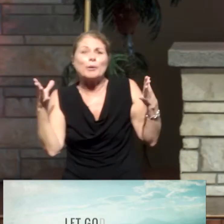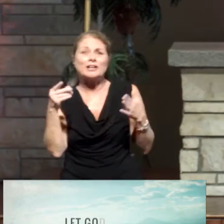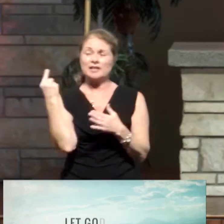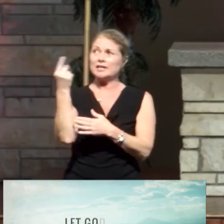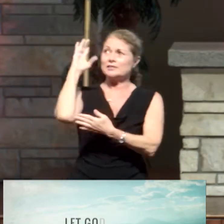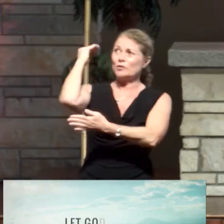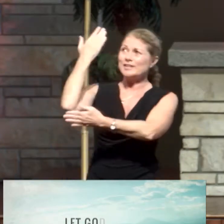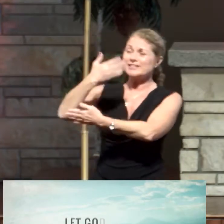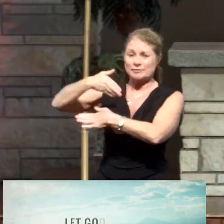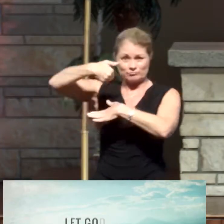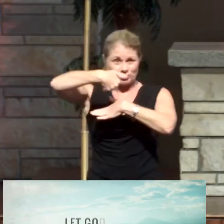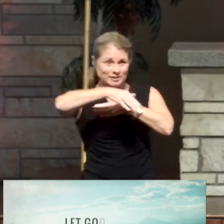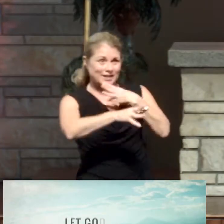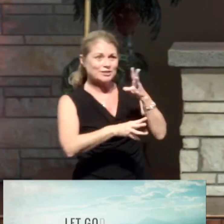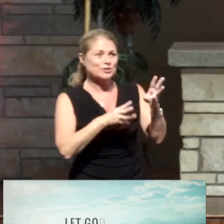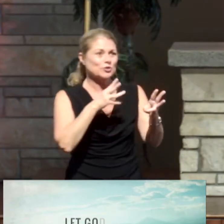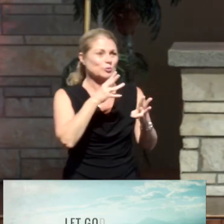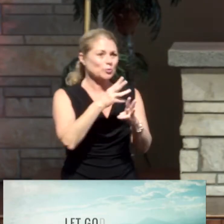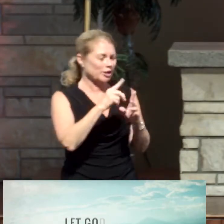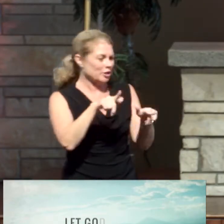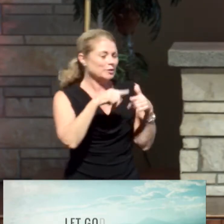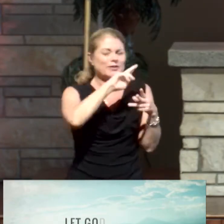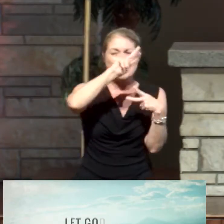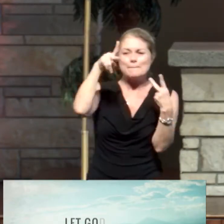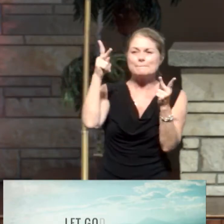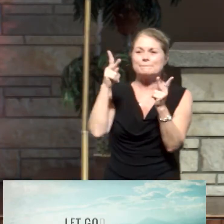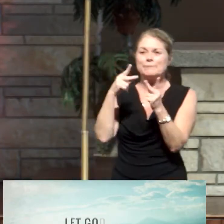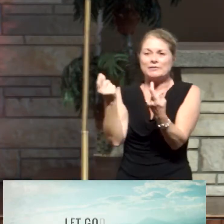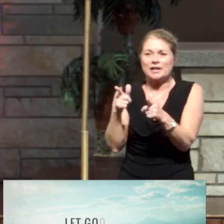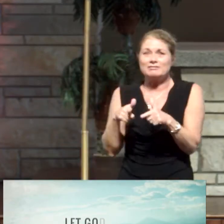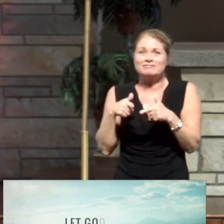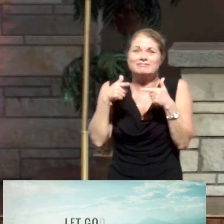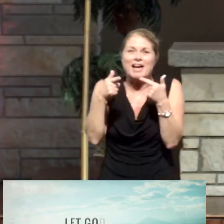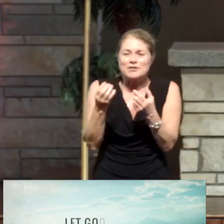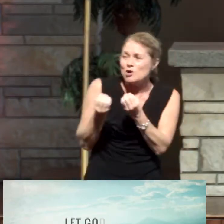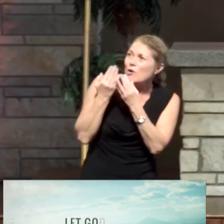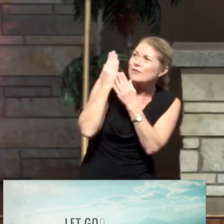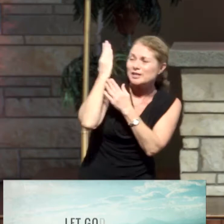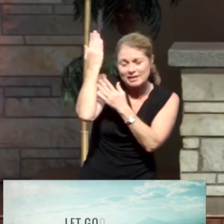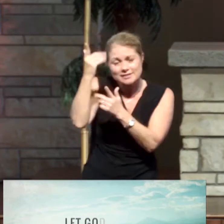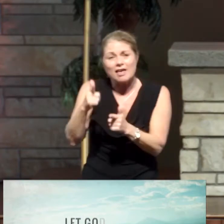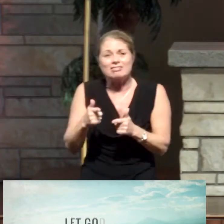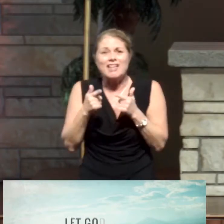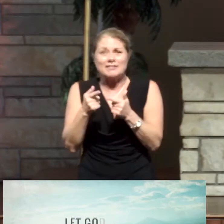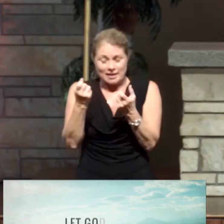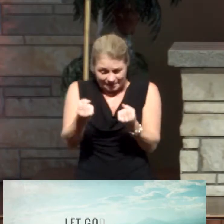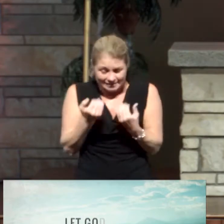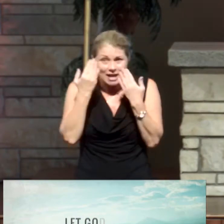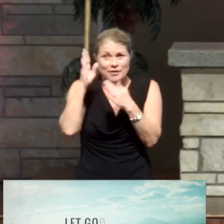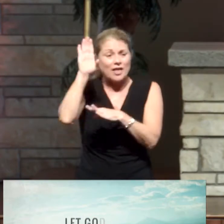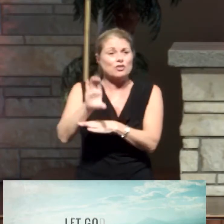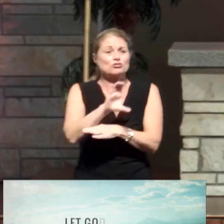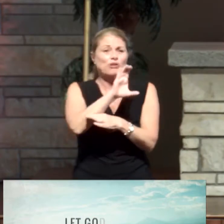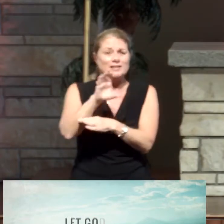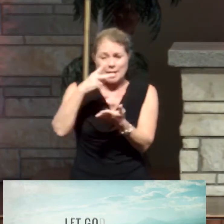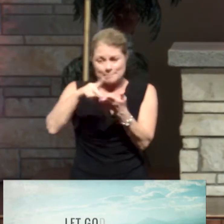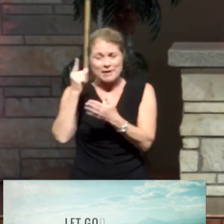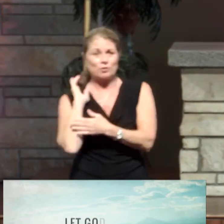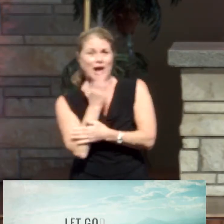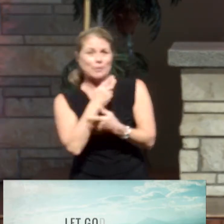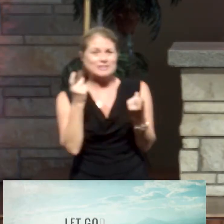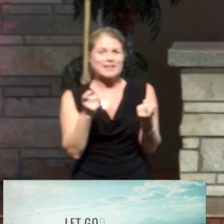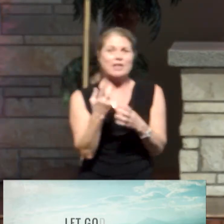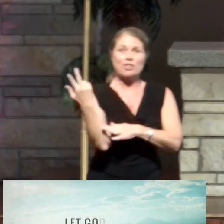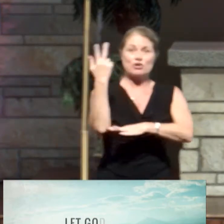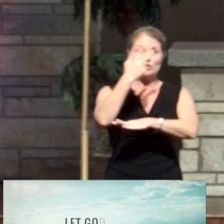his only begotten son into the world who lived a perfect life, who offered his life as a sacrifice upon a cross to pay the penalty of our sin. And the